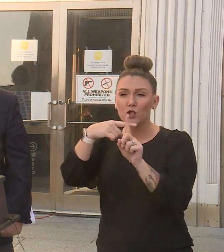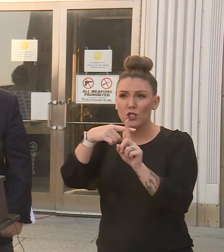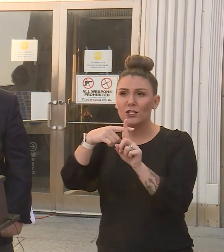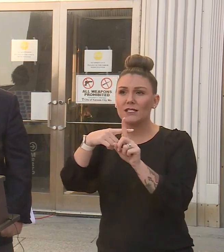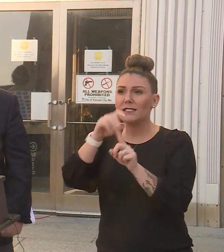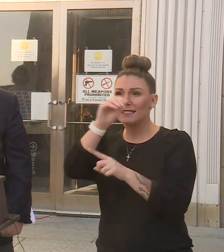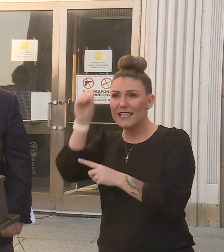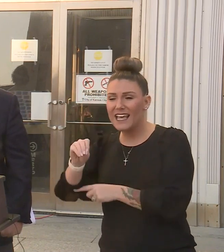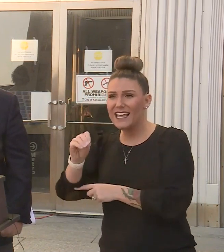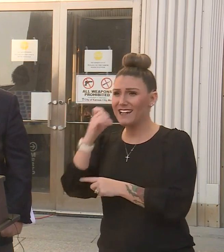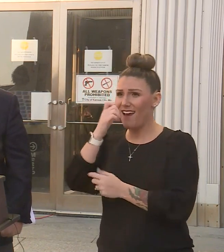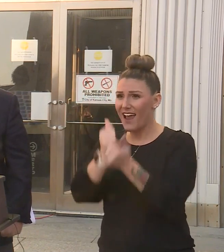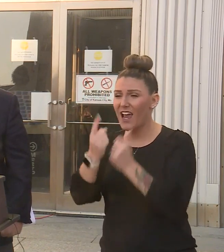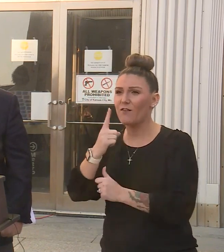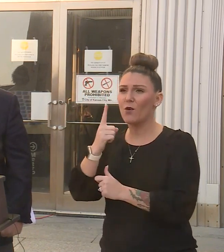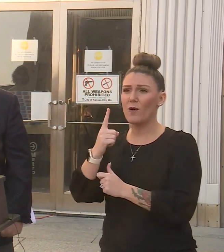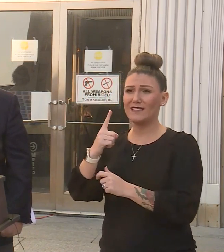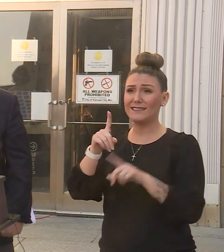everybody's been tested.